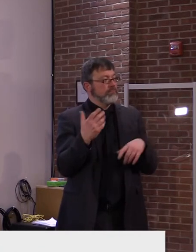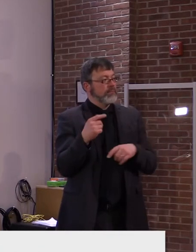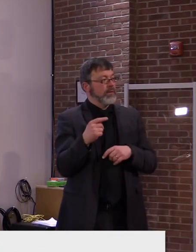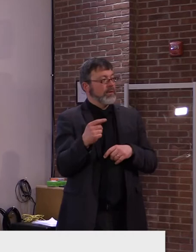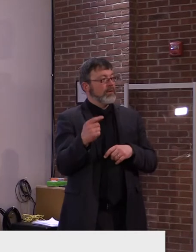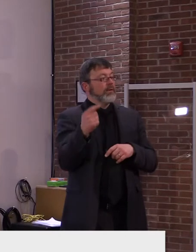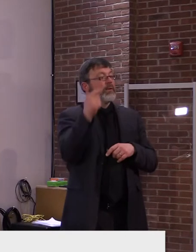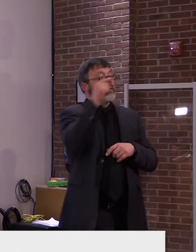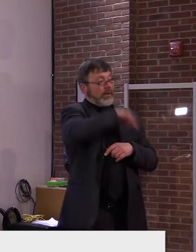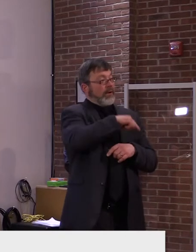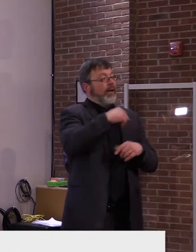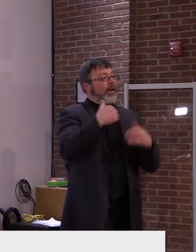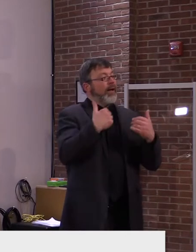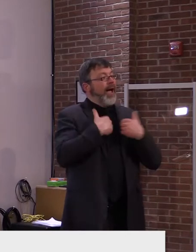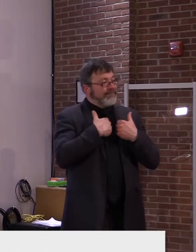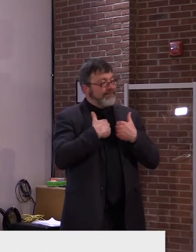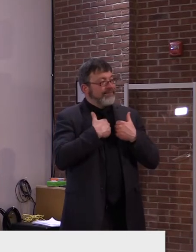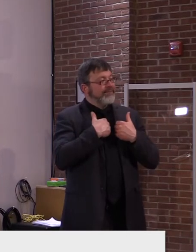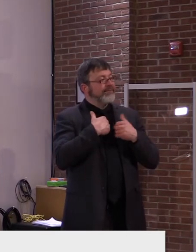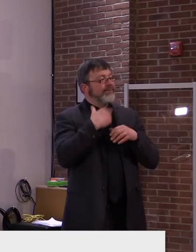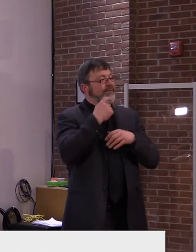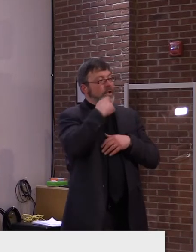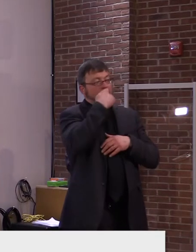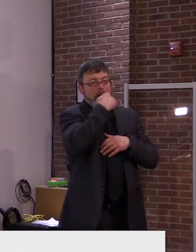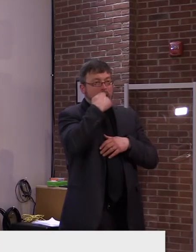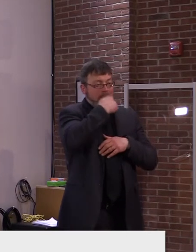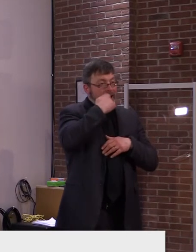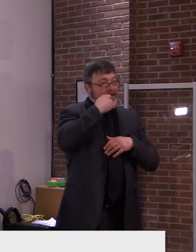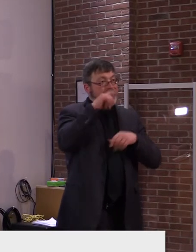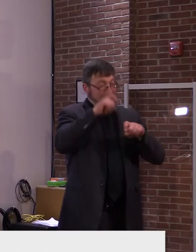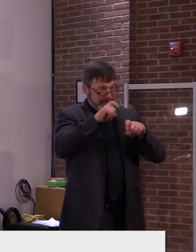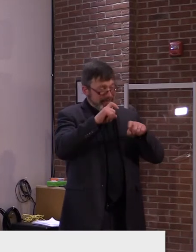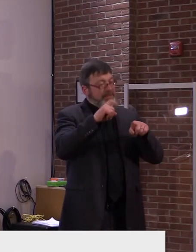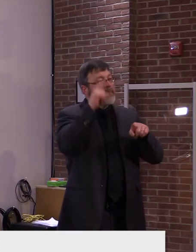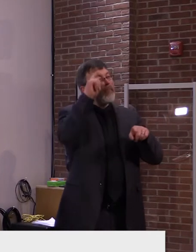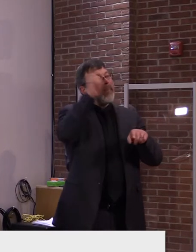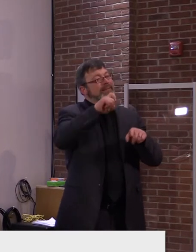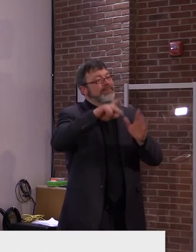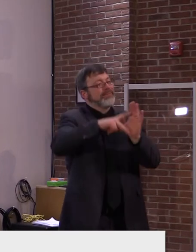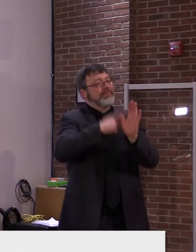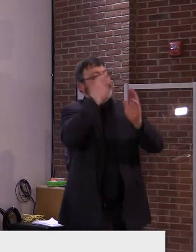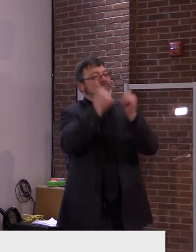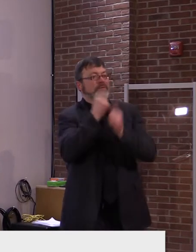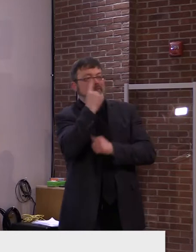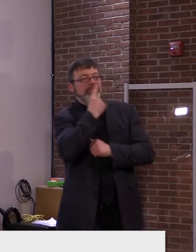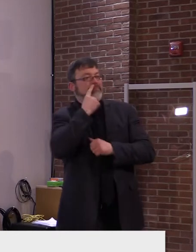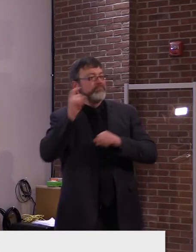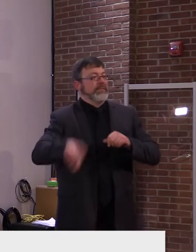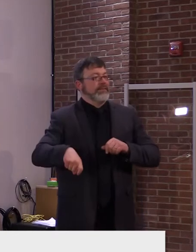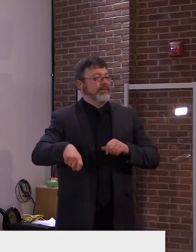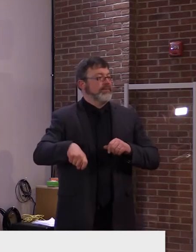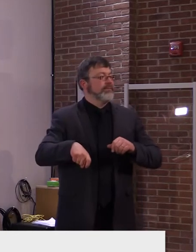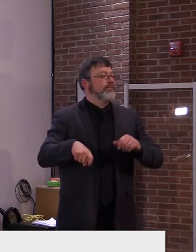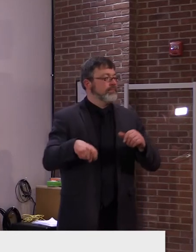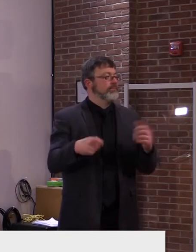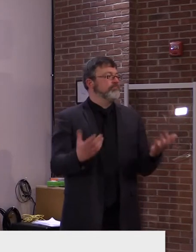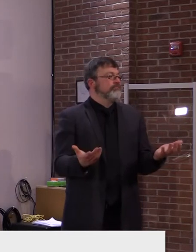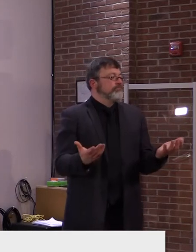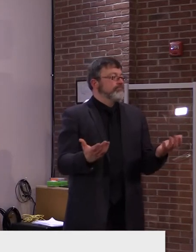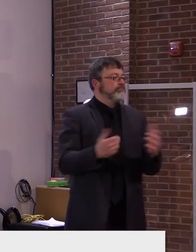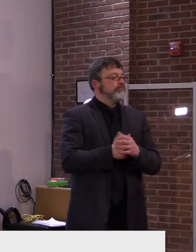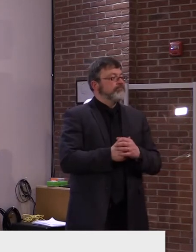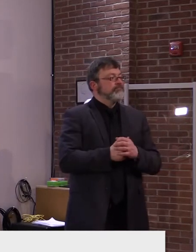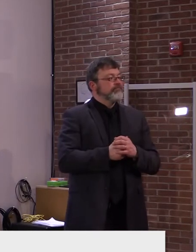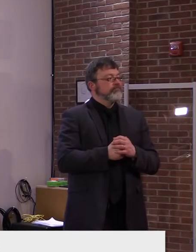final conclusions from one weekend's testing efforts, with one self-selected sample. But I did want to provide